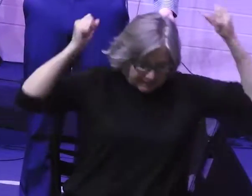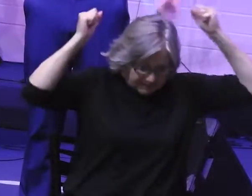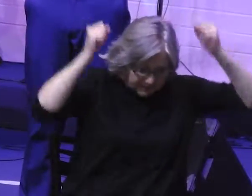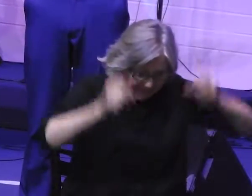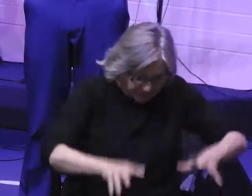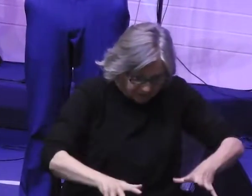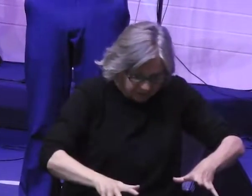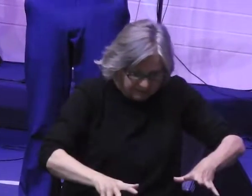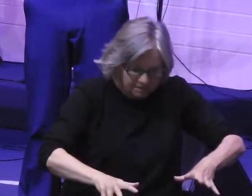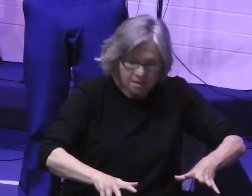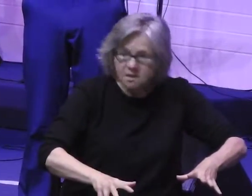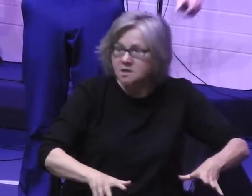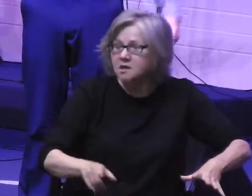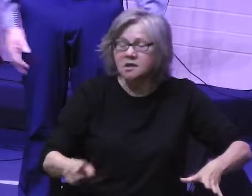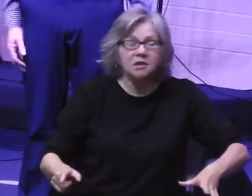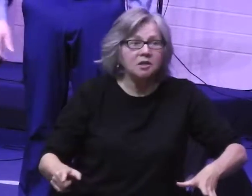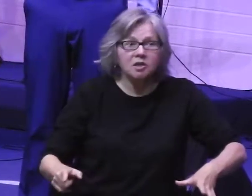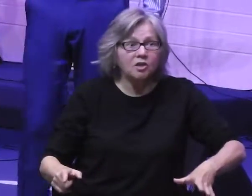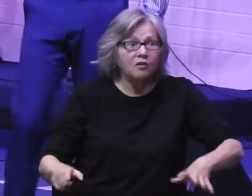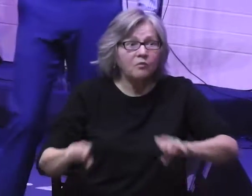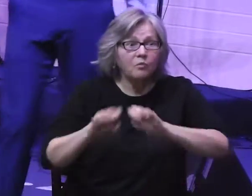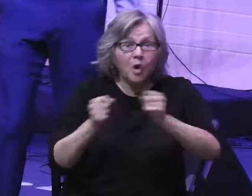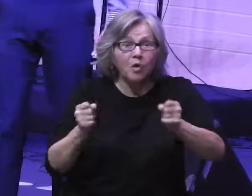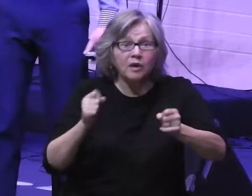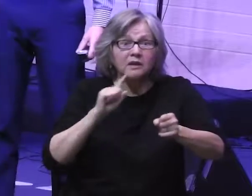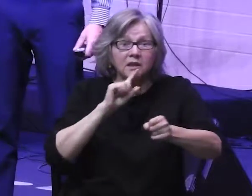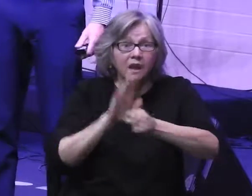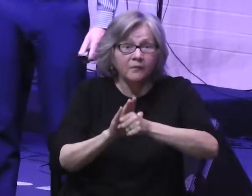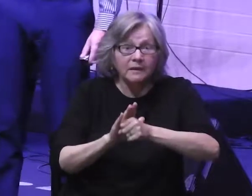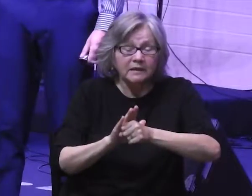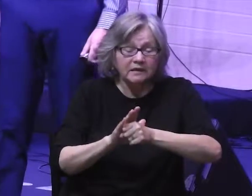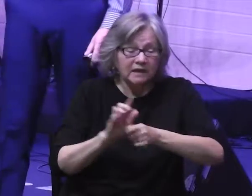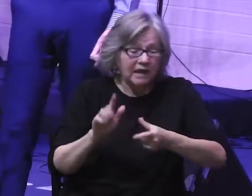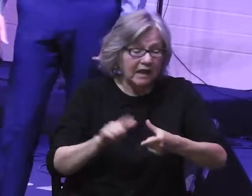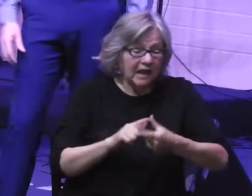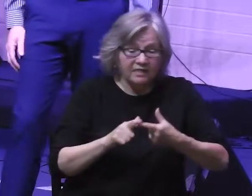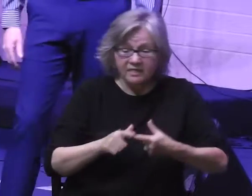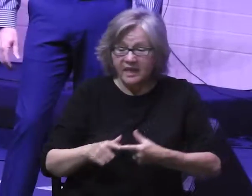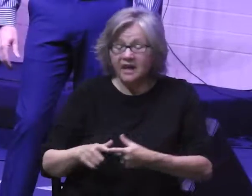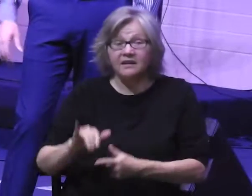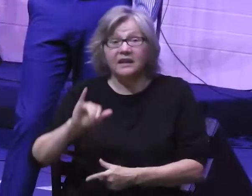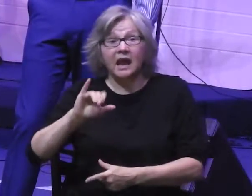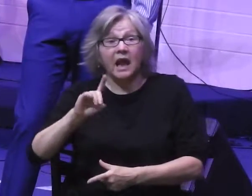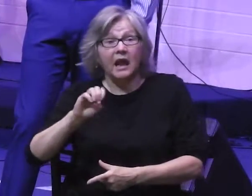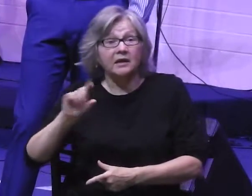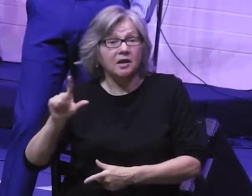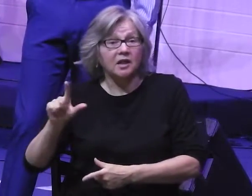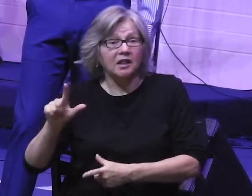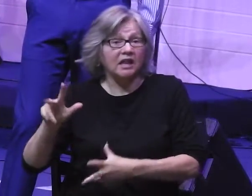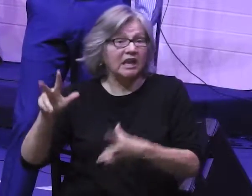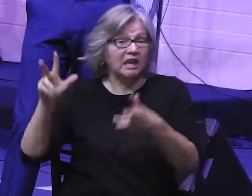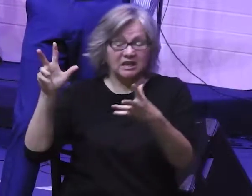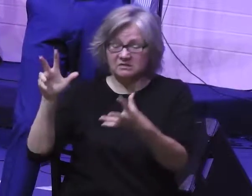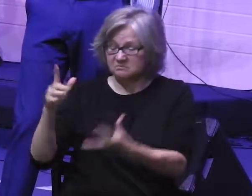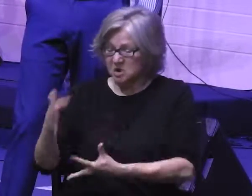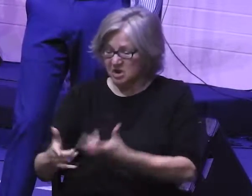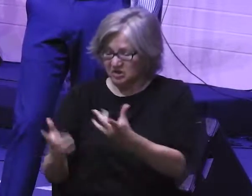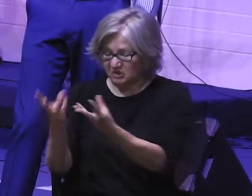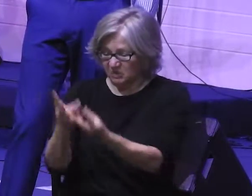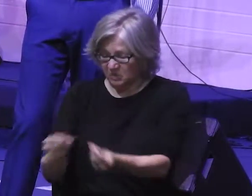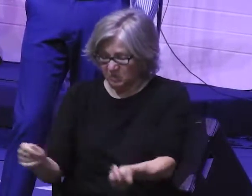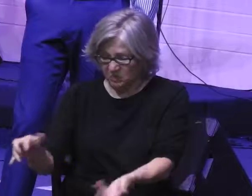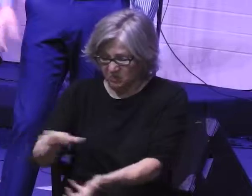It's this picture of, you guys have just broken this covenant. And then he pulverizes the idol. And then he calls